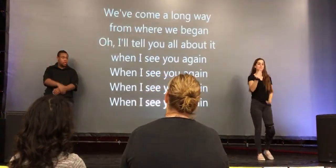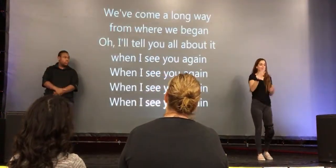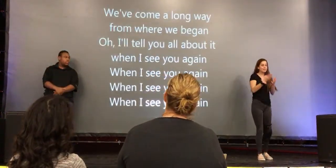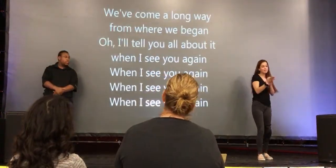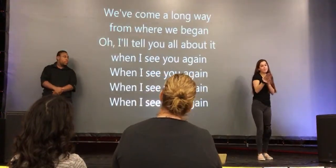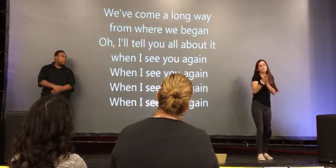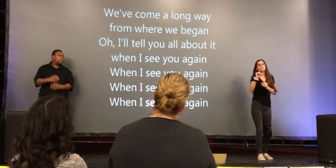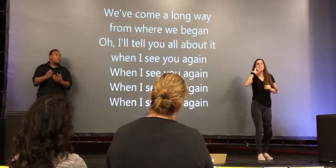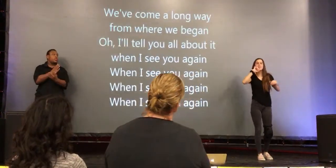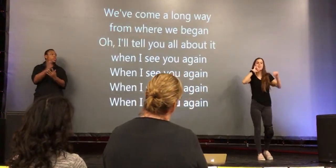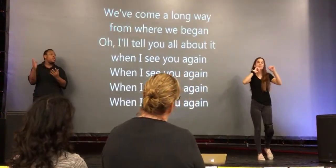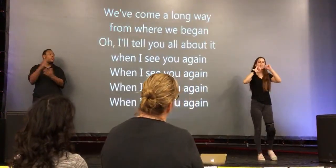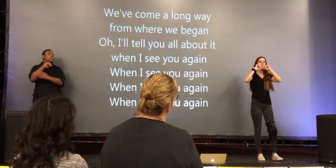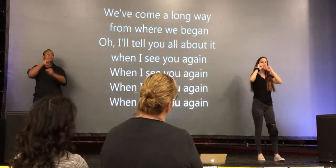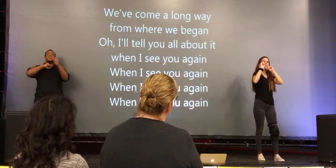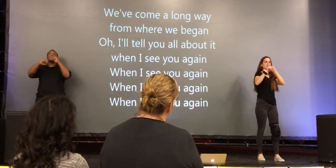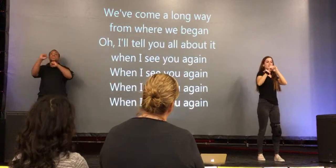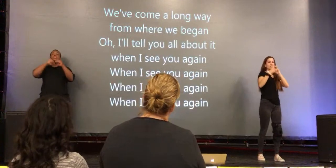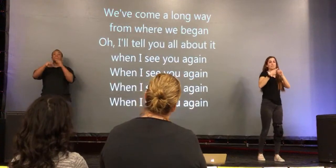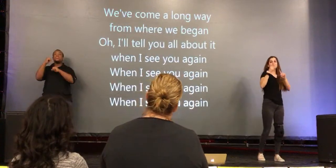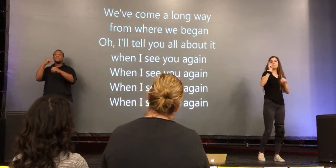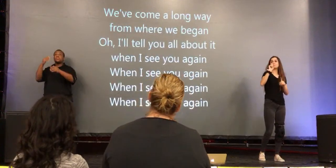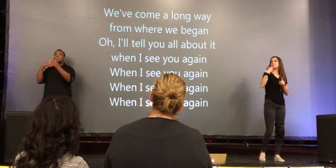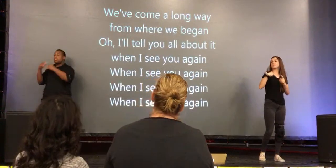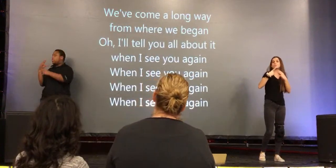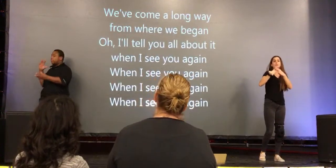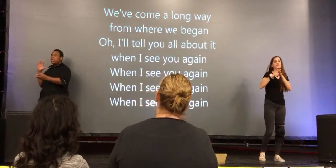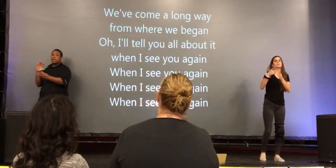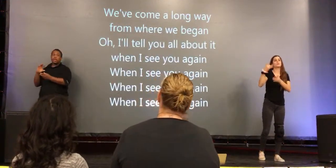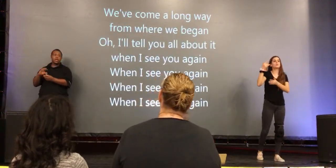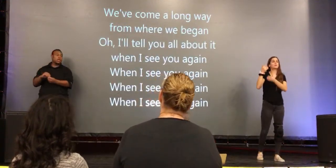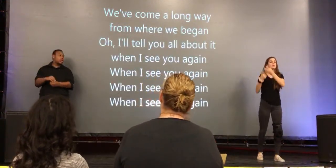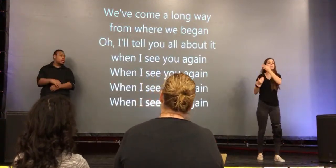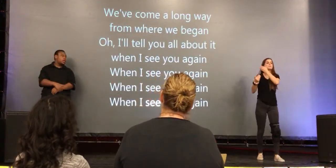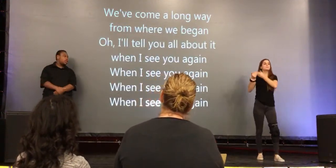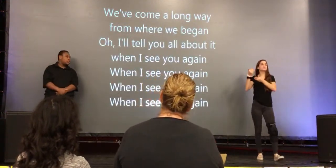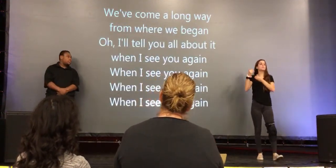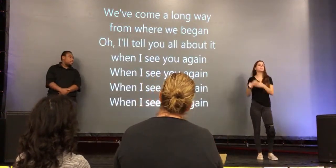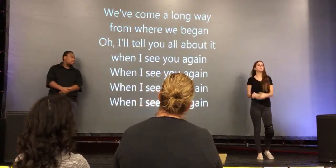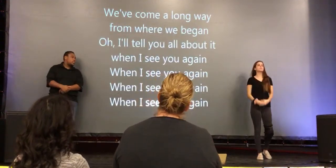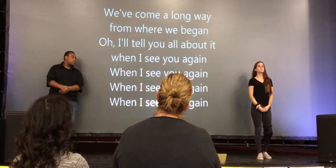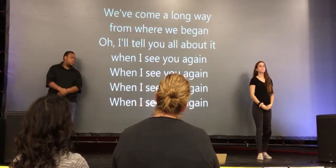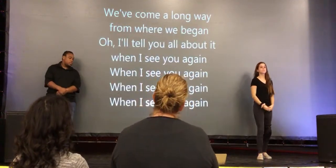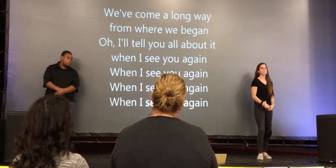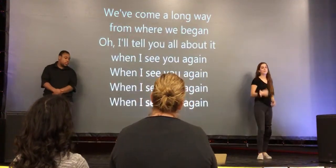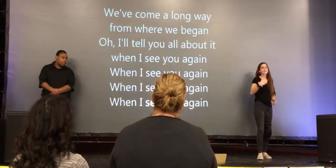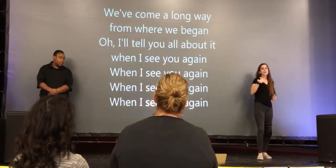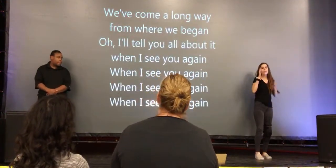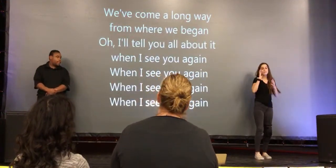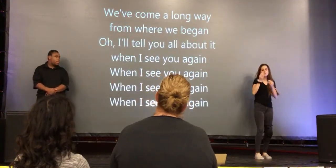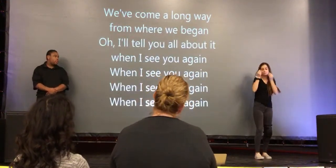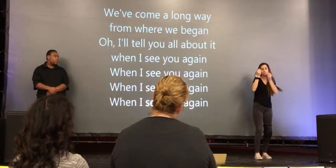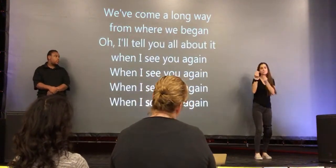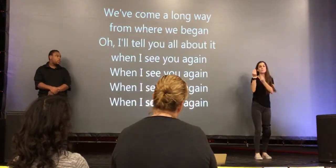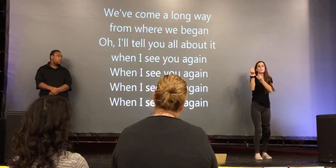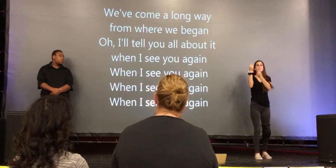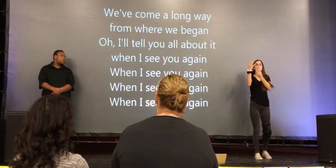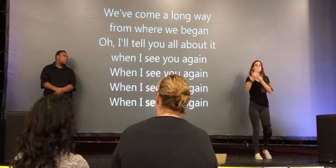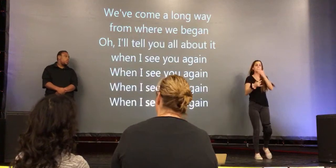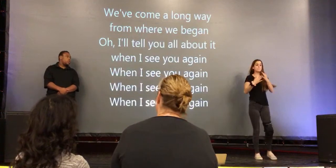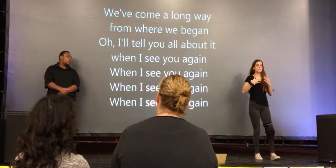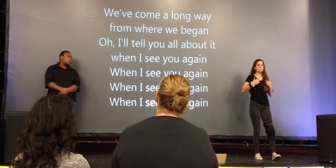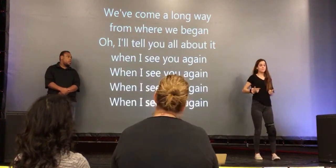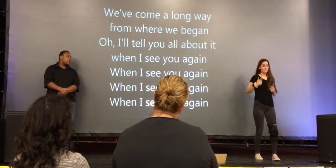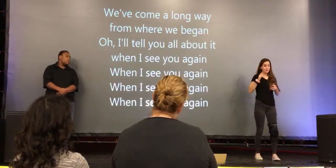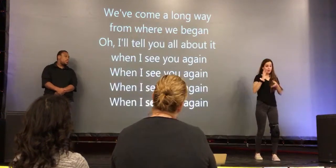We've kind of run away from where we began Oh, I'll tell